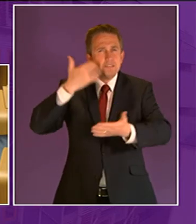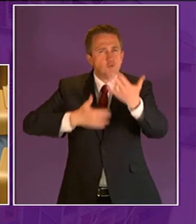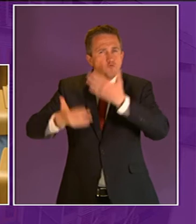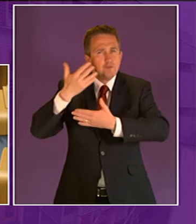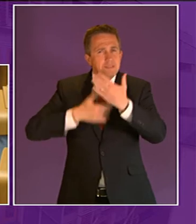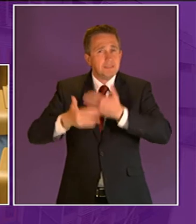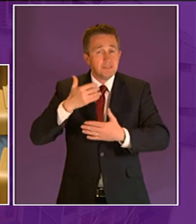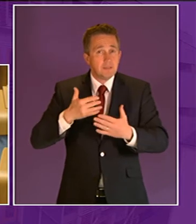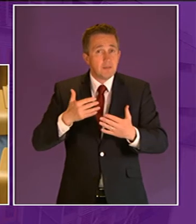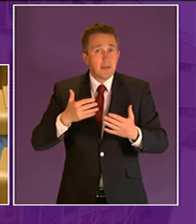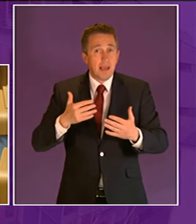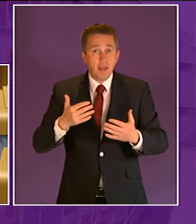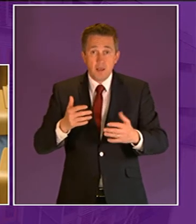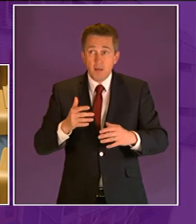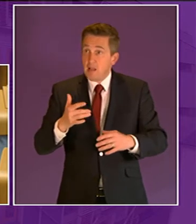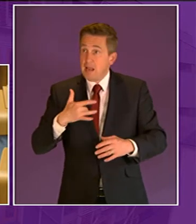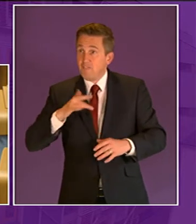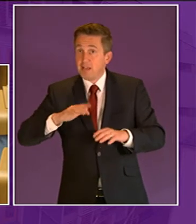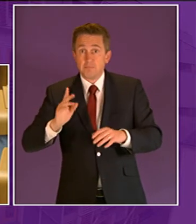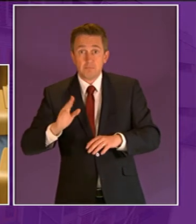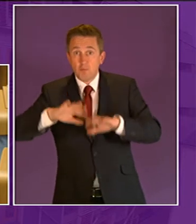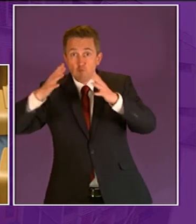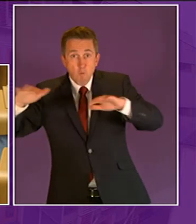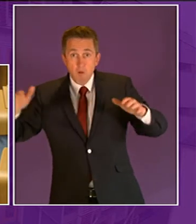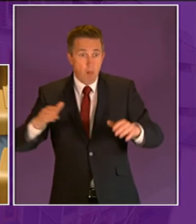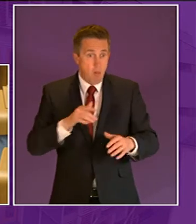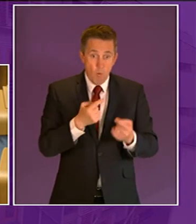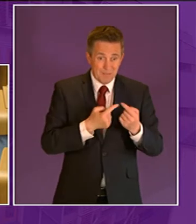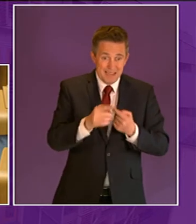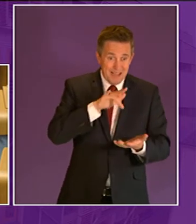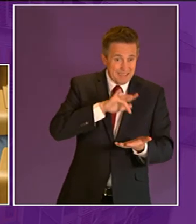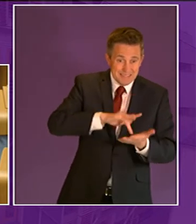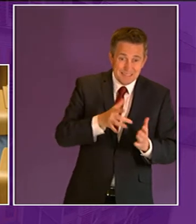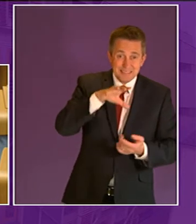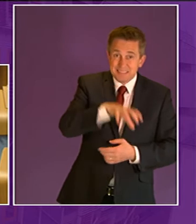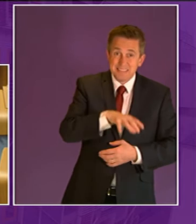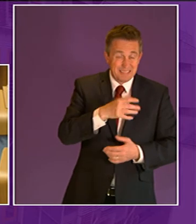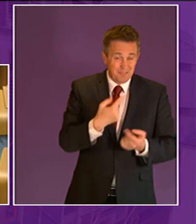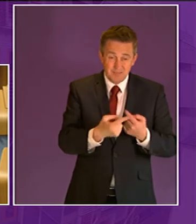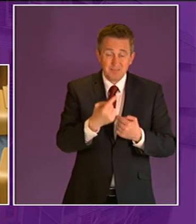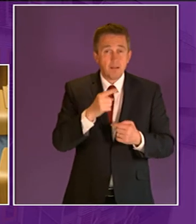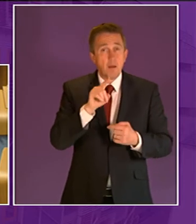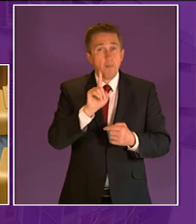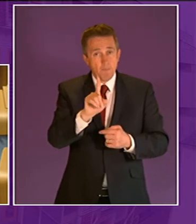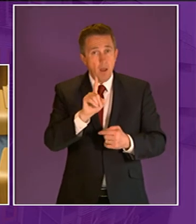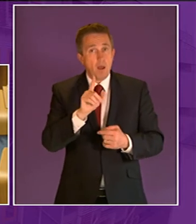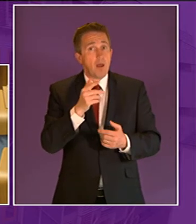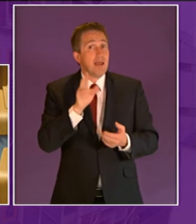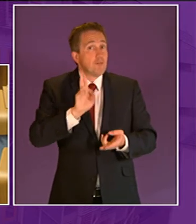available to those in more rural areas but also accessible from so many of our towns and cities though it would of course be more accessible with cheaper and more accessible